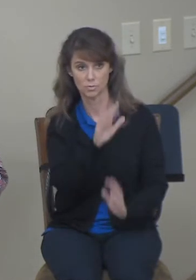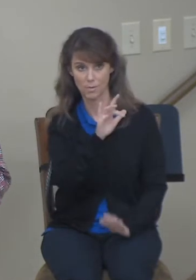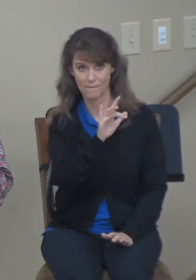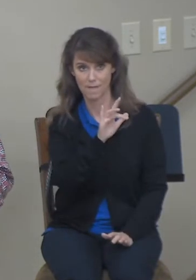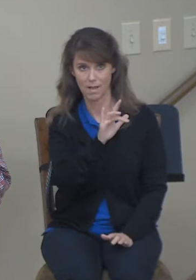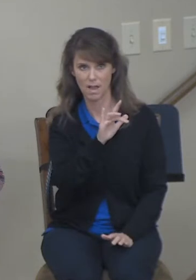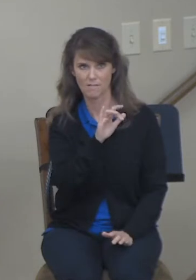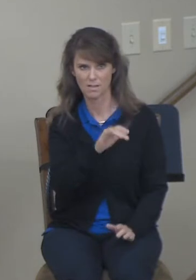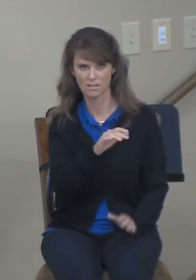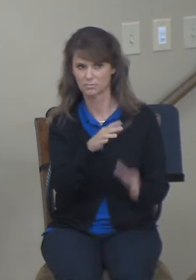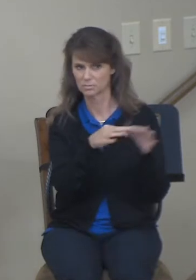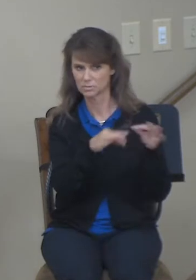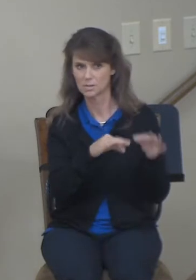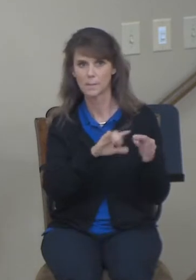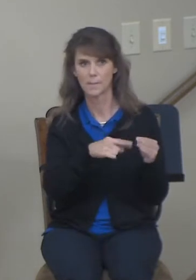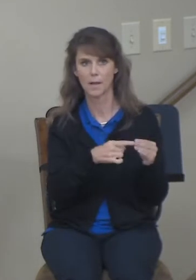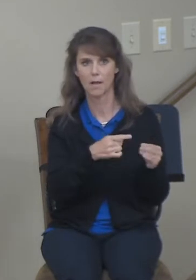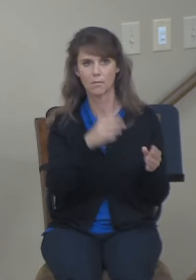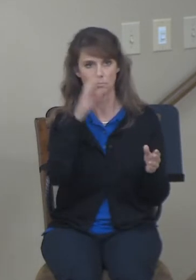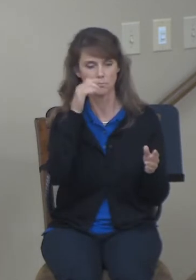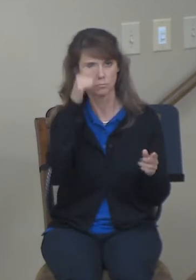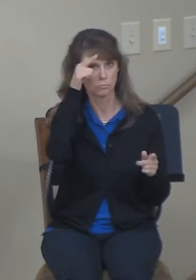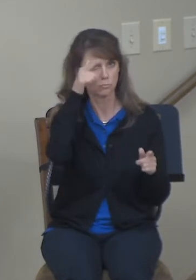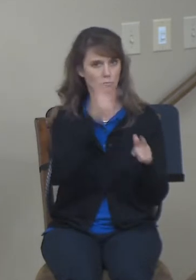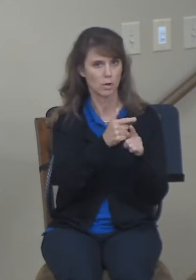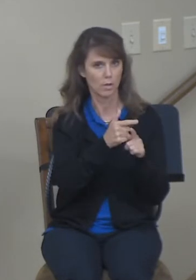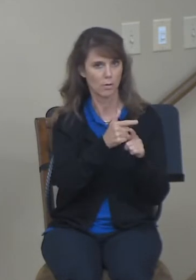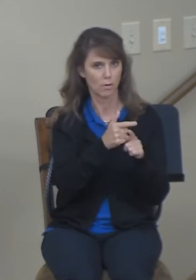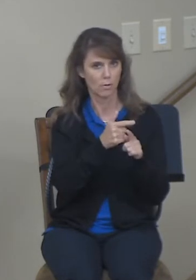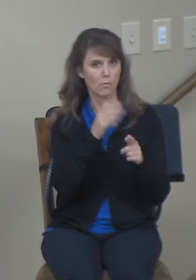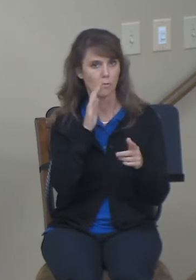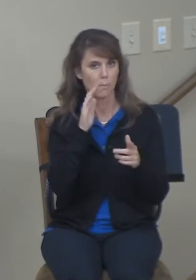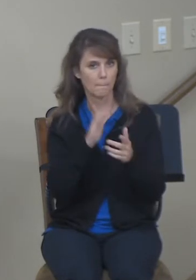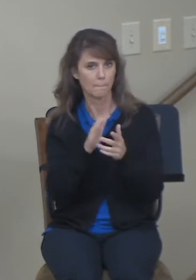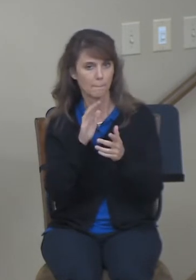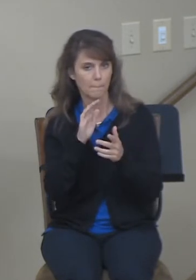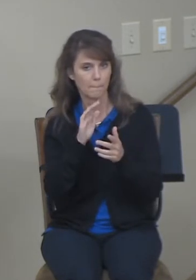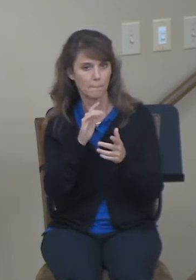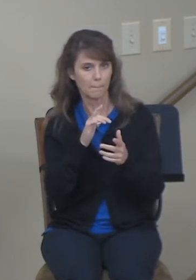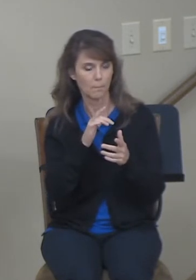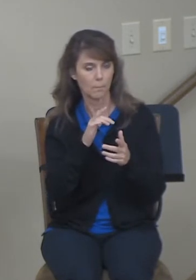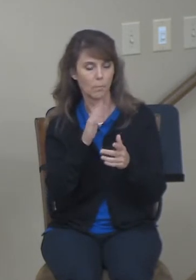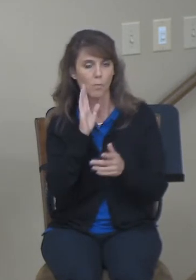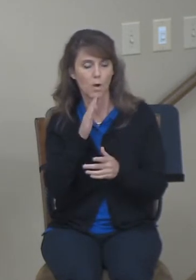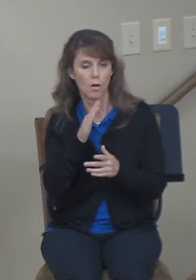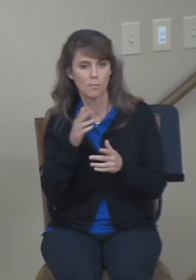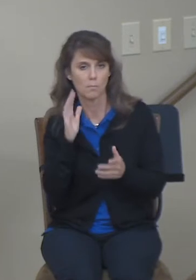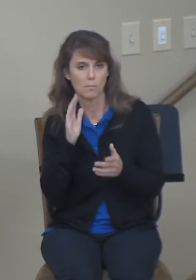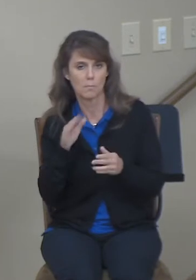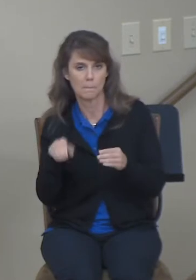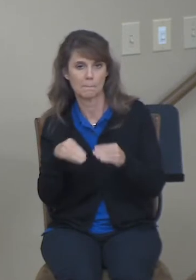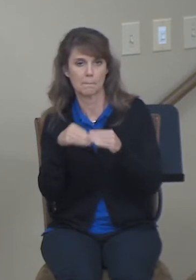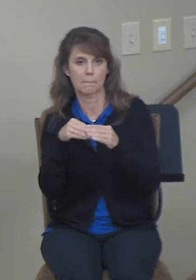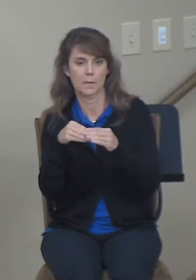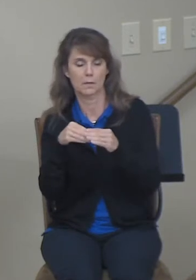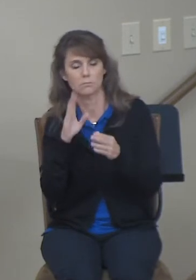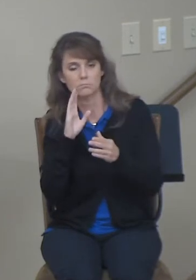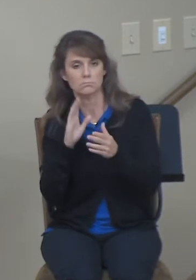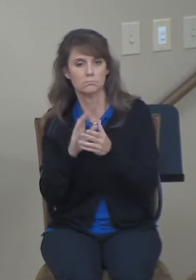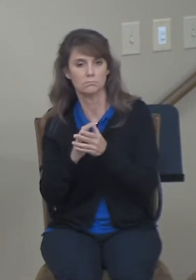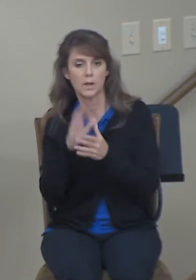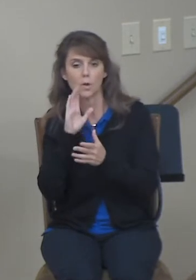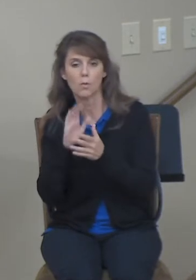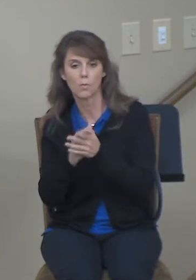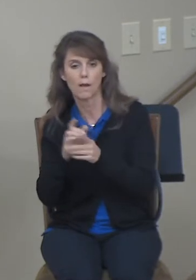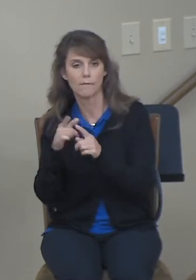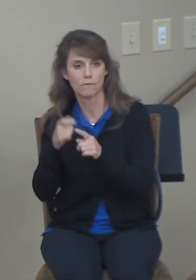will marry the wife of his deceased brother to continue to care for